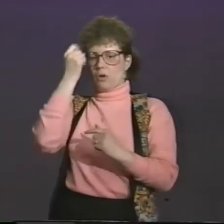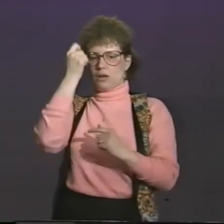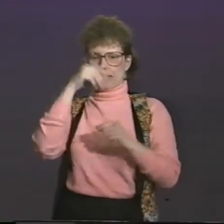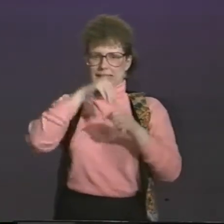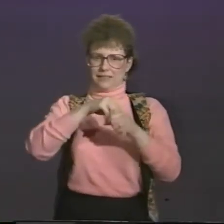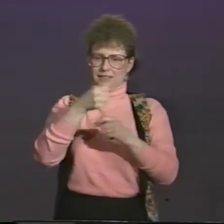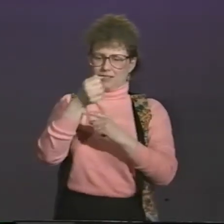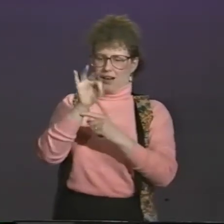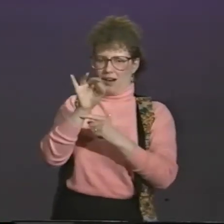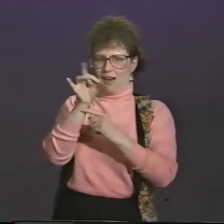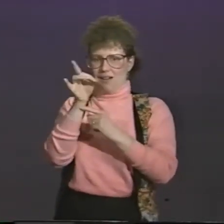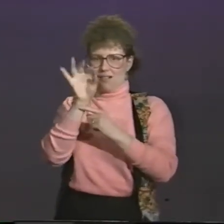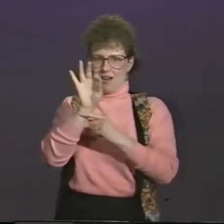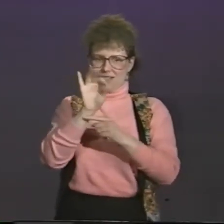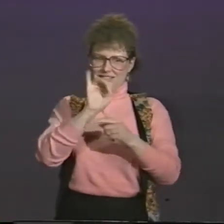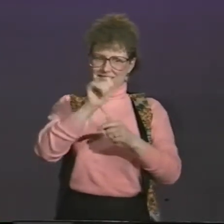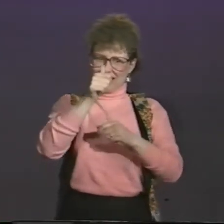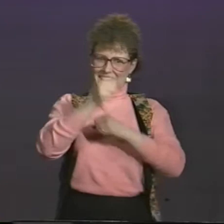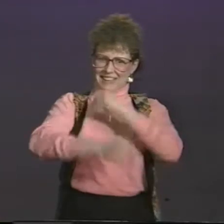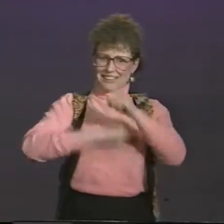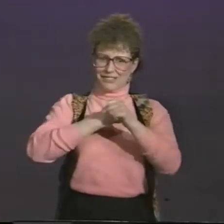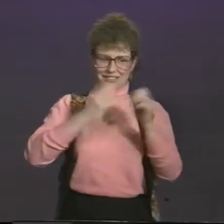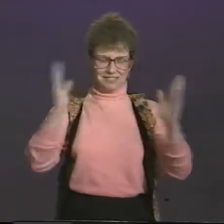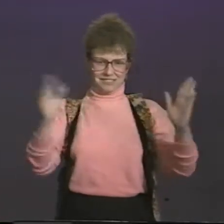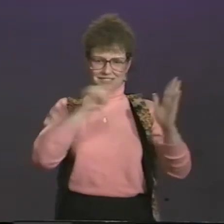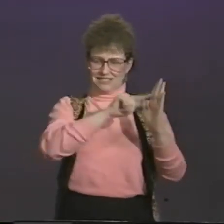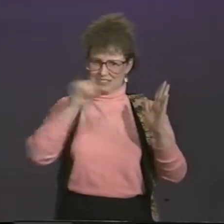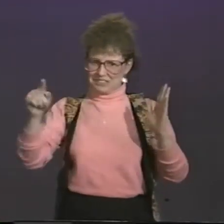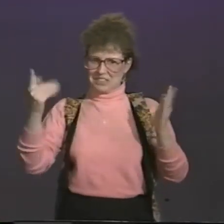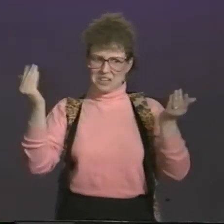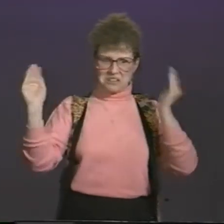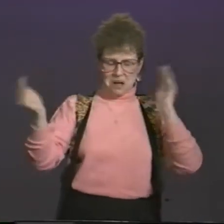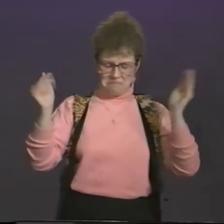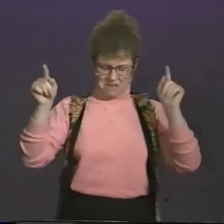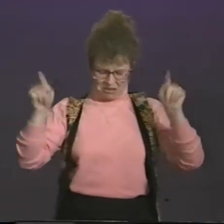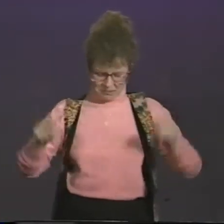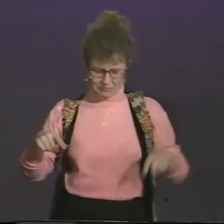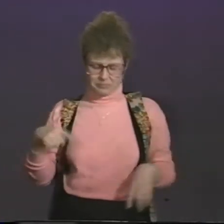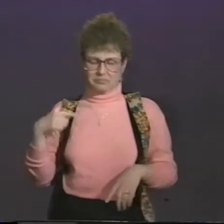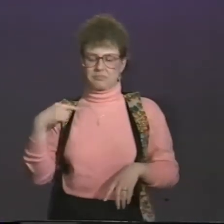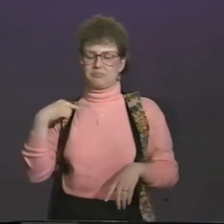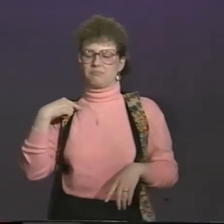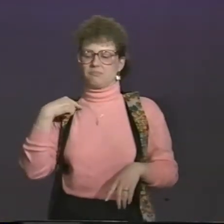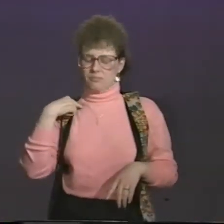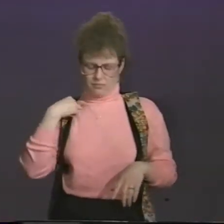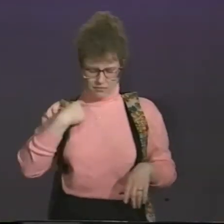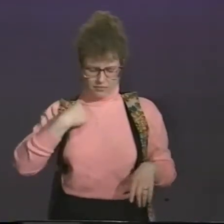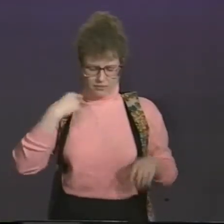maybe I would do the same thing with the senior citizens in Baltimore. But understand that this was ten years later.